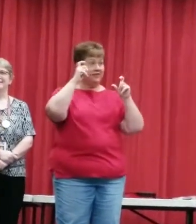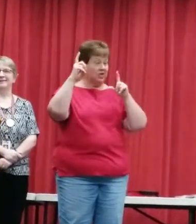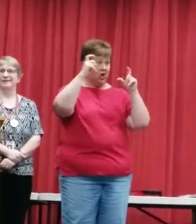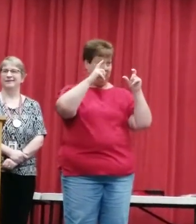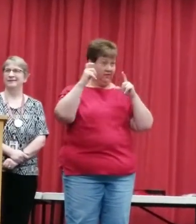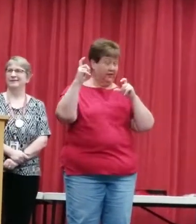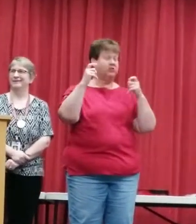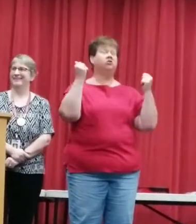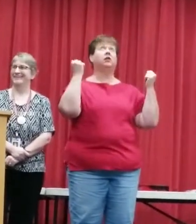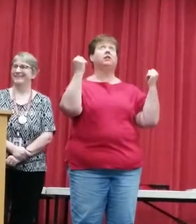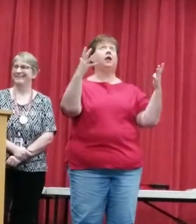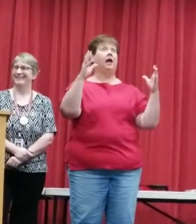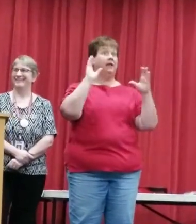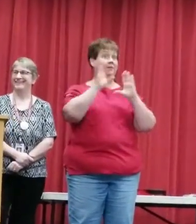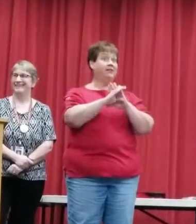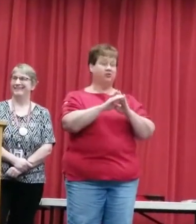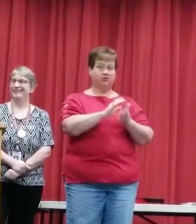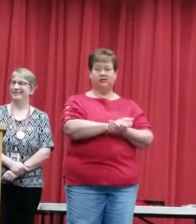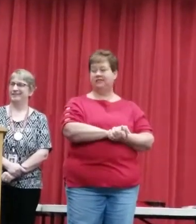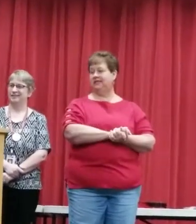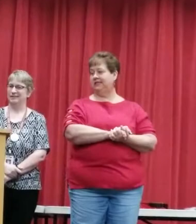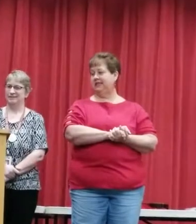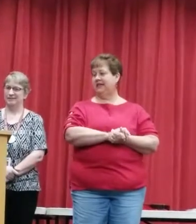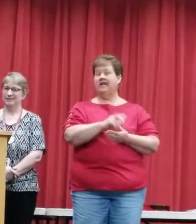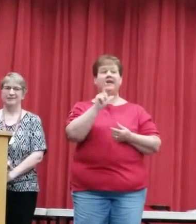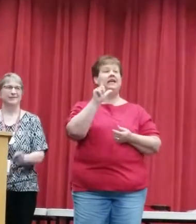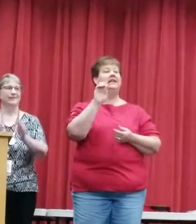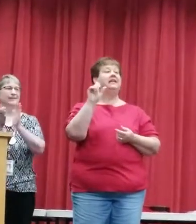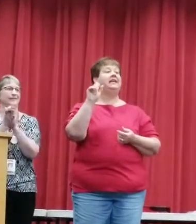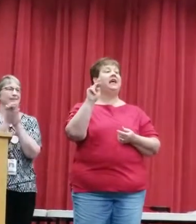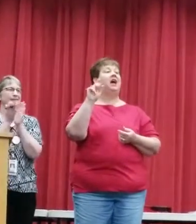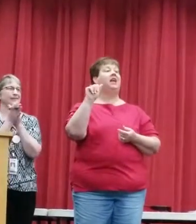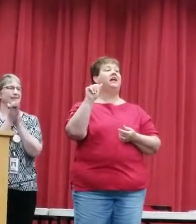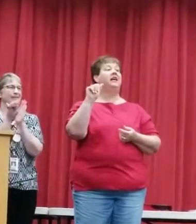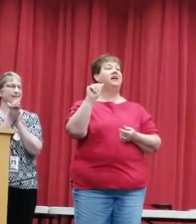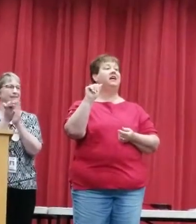She took a lot of pictures for the book, too. Liana Coons.